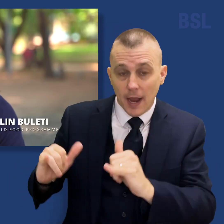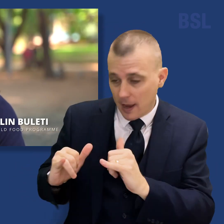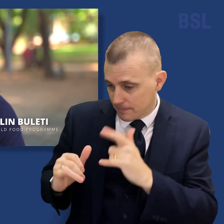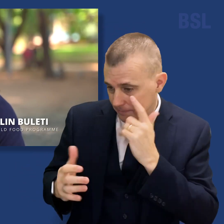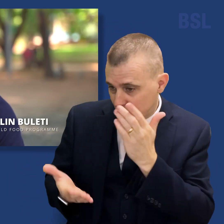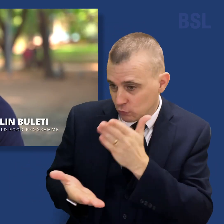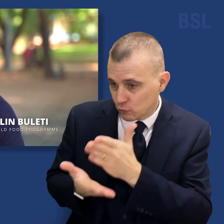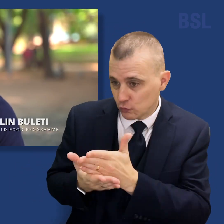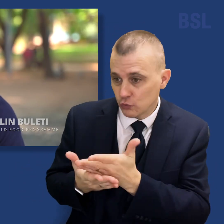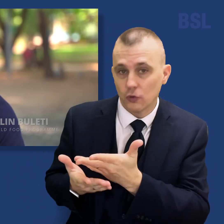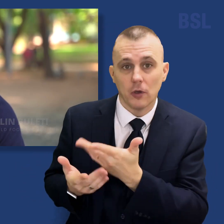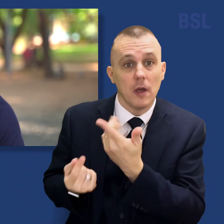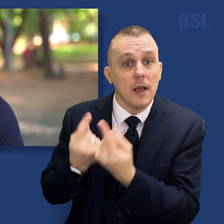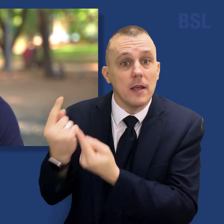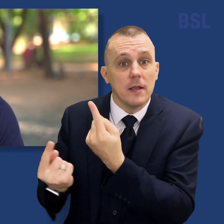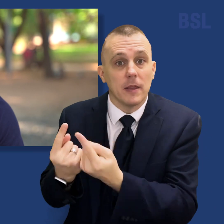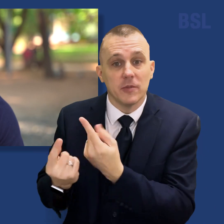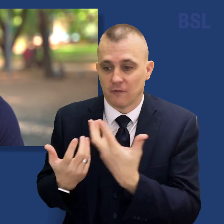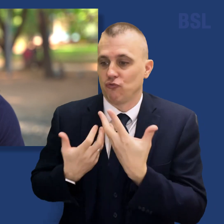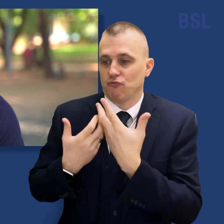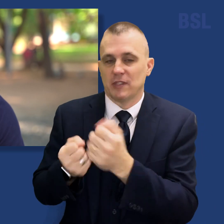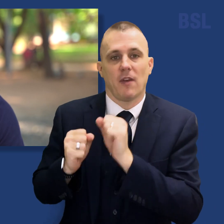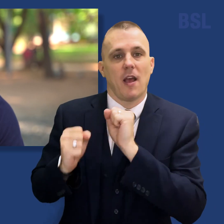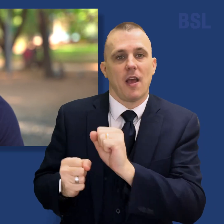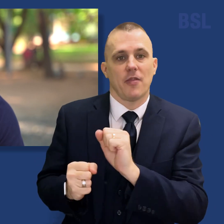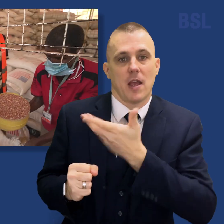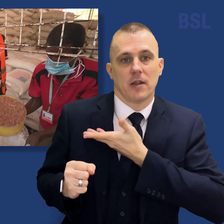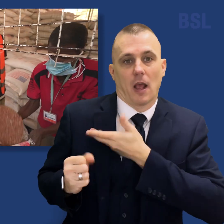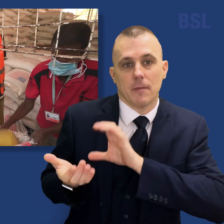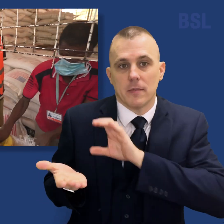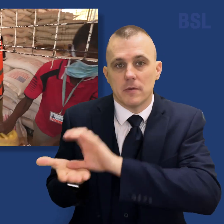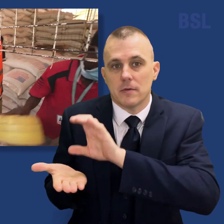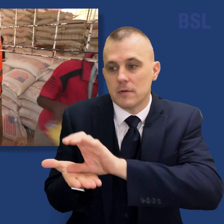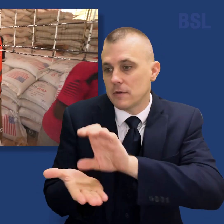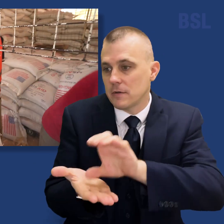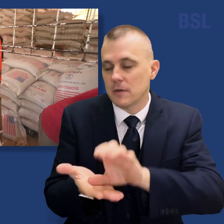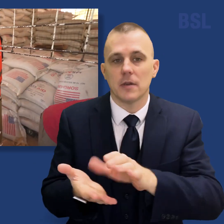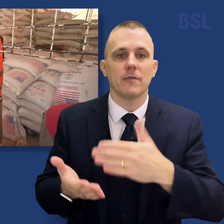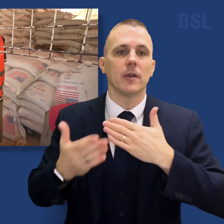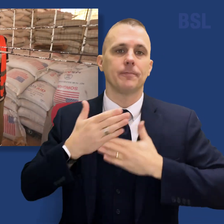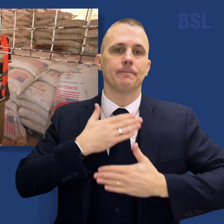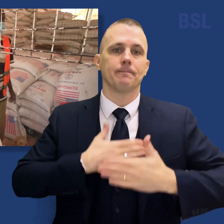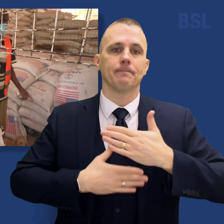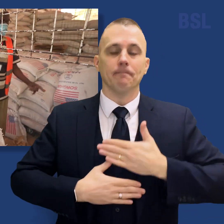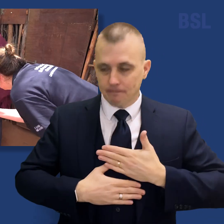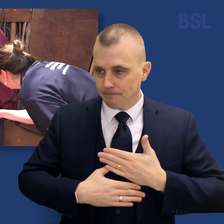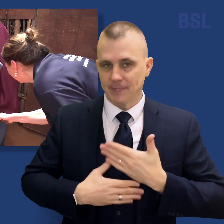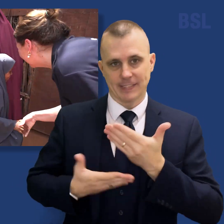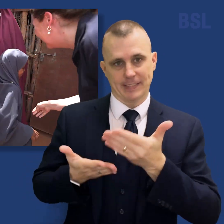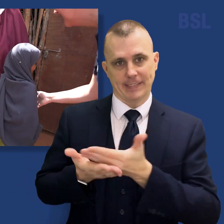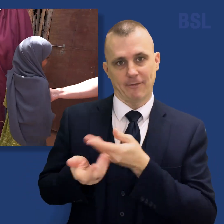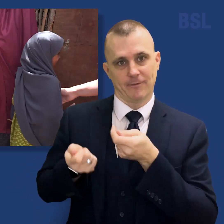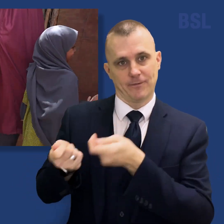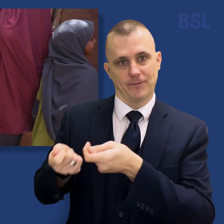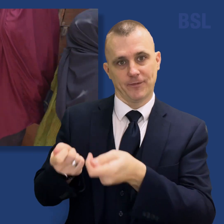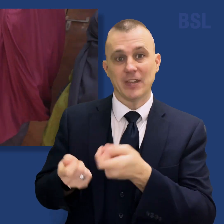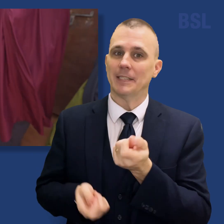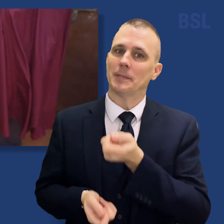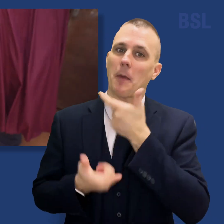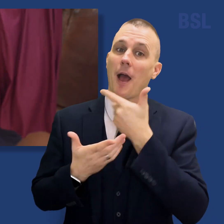that refugees are receiving their food entitlement in a more dignified and safe manner. We just make sure I'm putting a smile on their face.